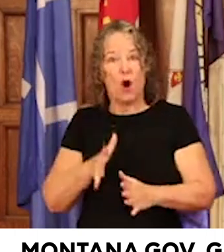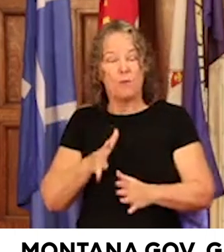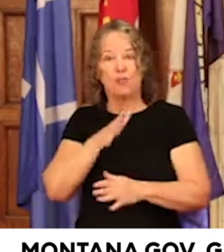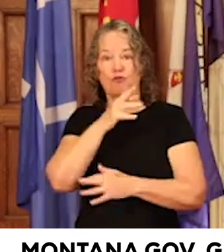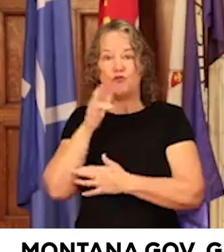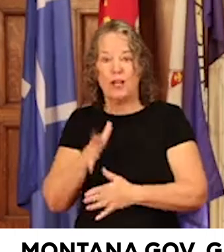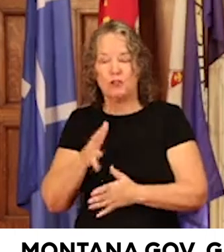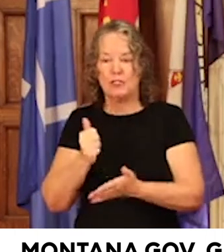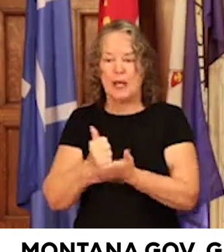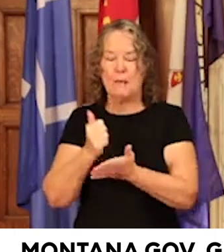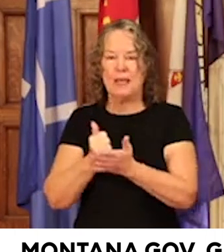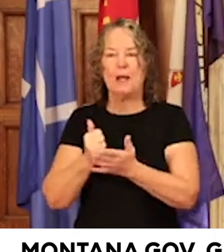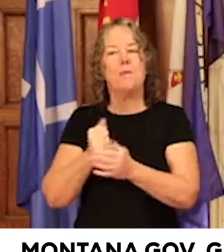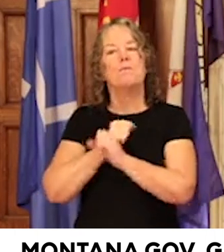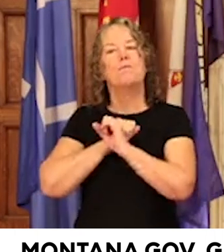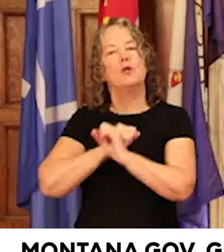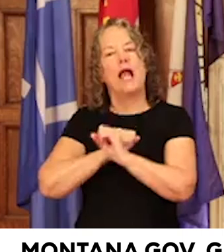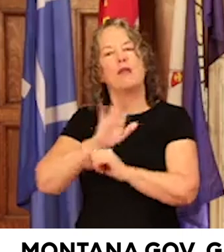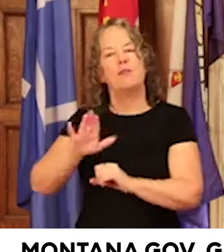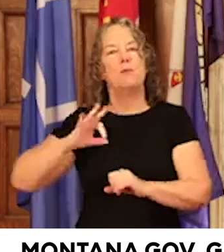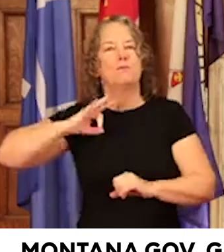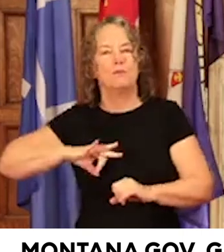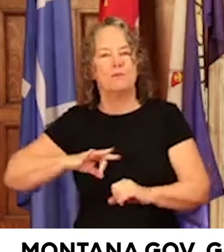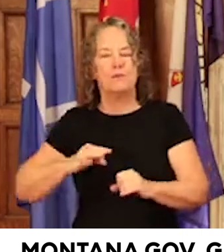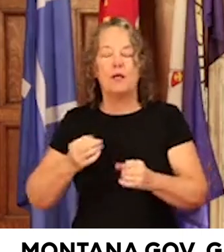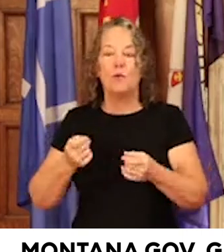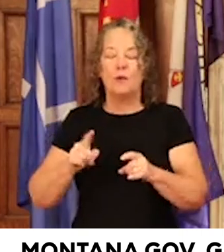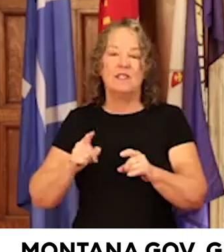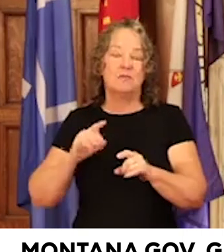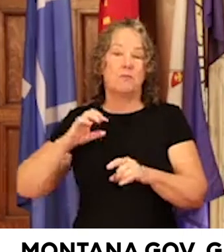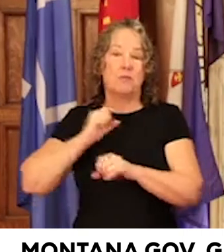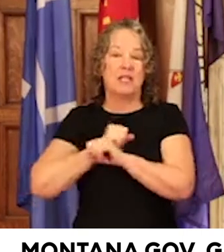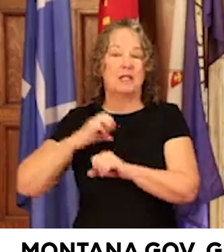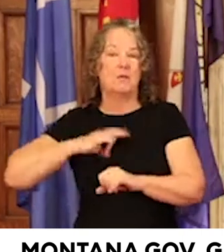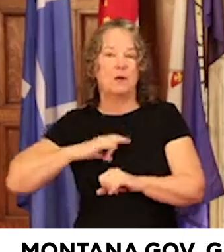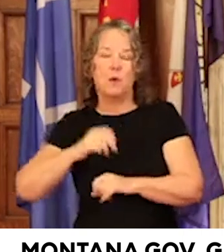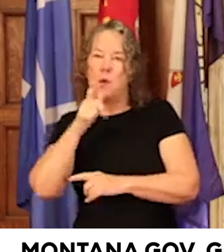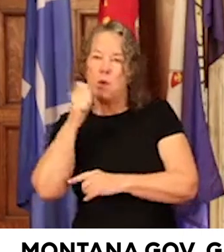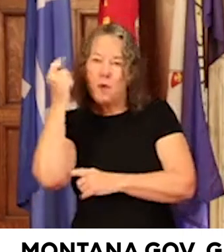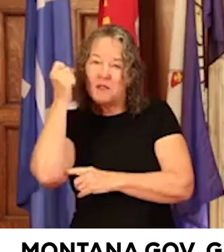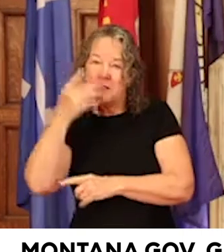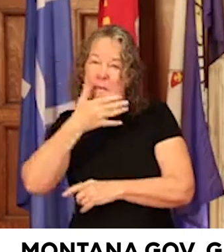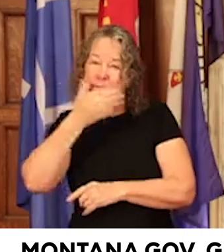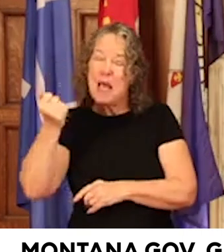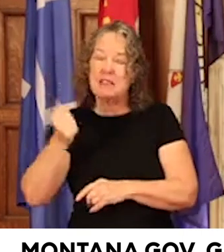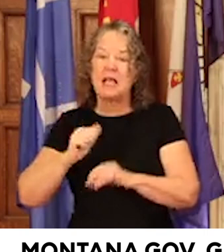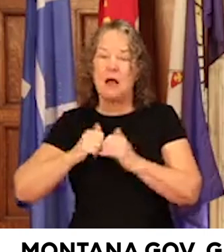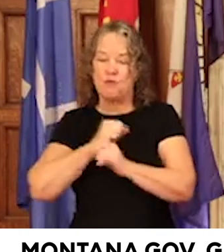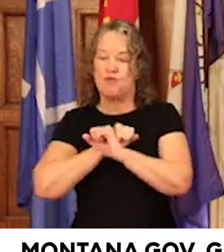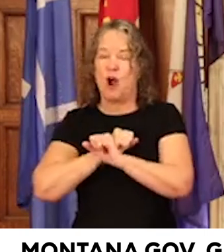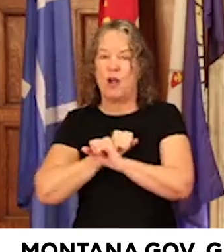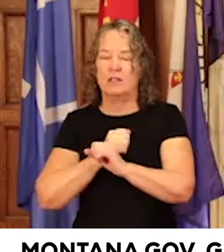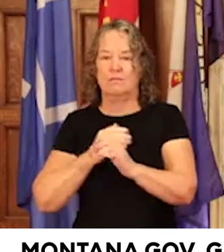way to helping protect their bottom lines. And when it comes to protecting a bottom line, nobody understands the importance of guarding against